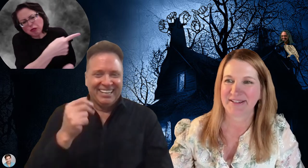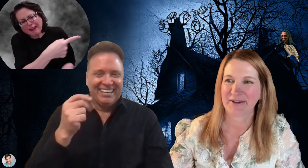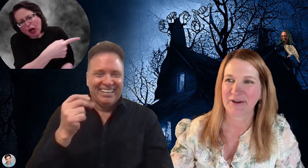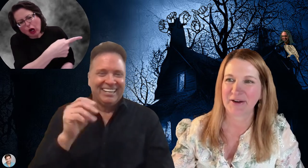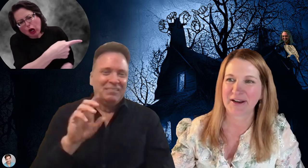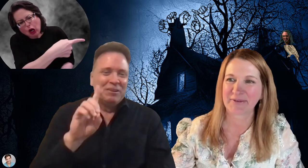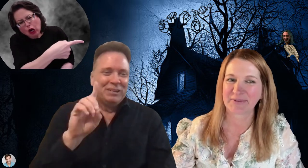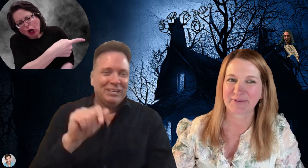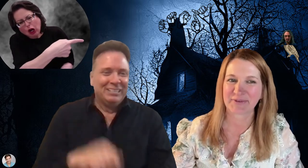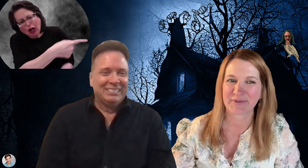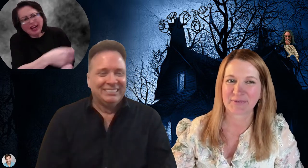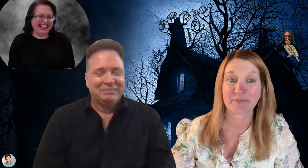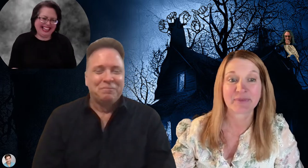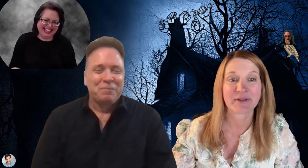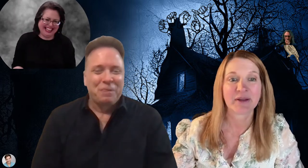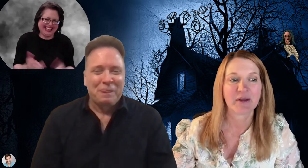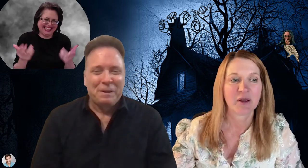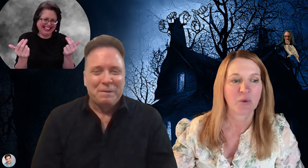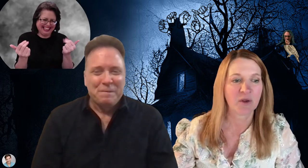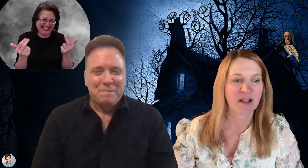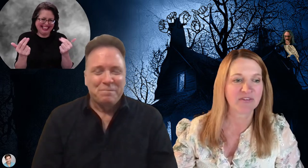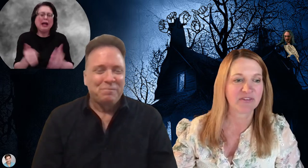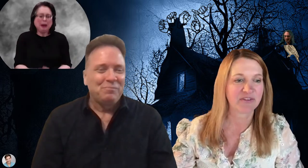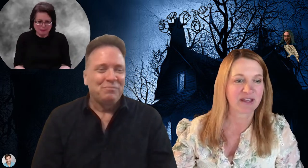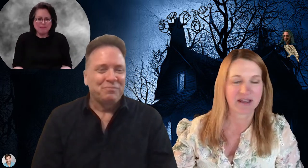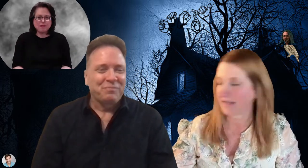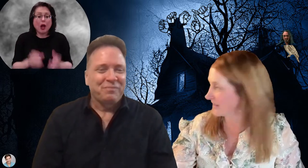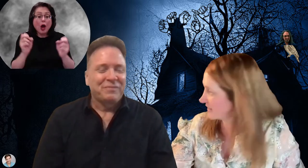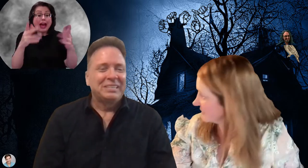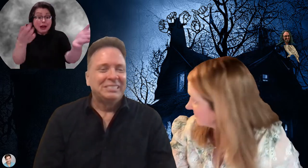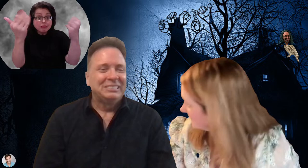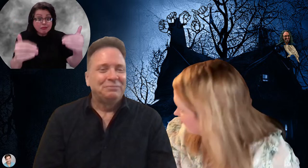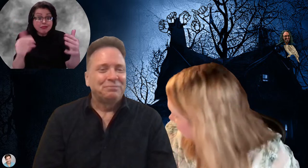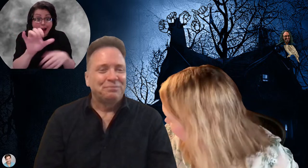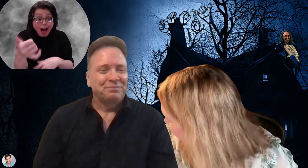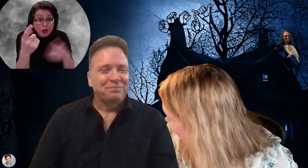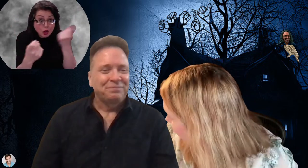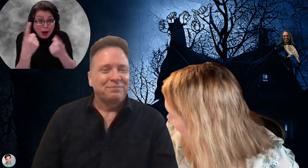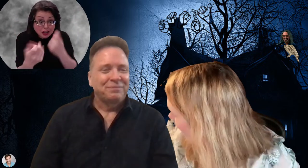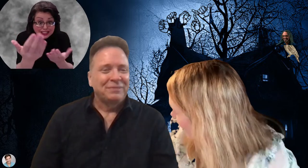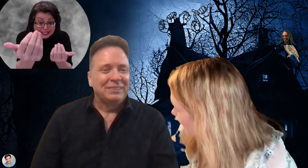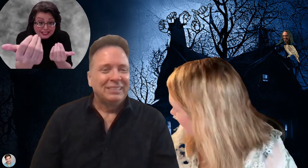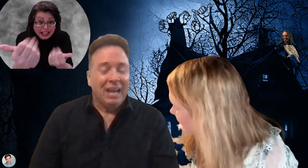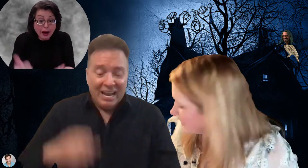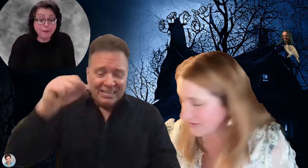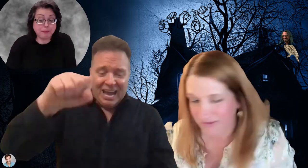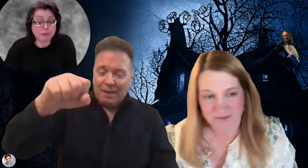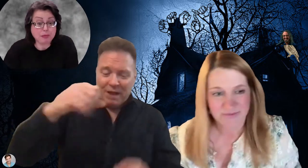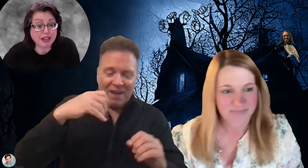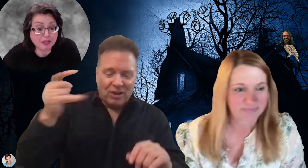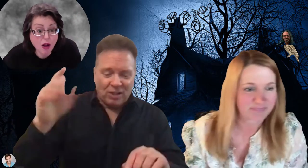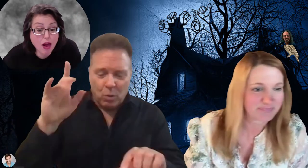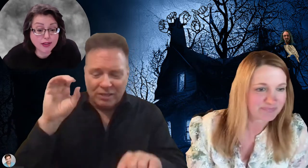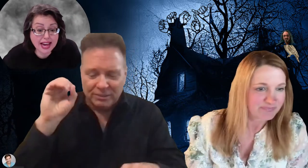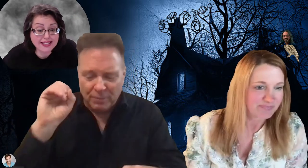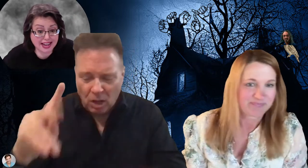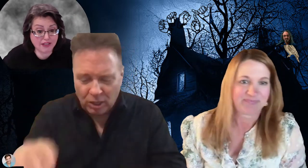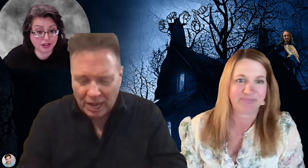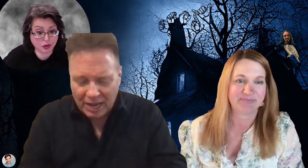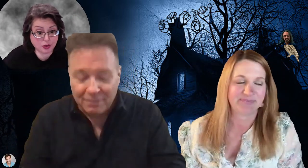All right. What else do you got? Other questions? Oh, yes, I have other